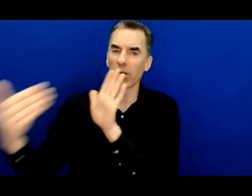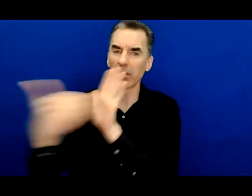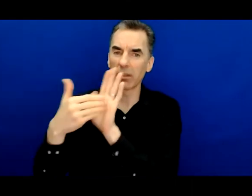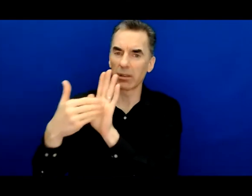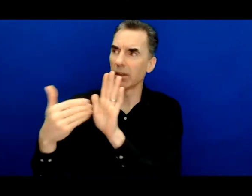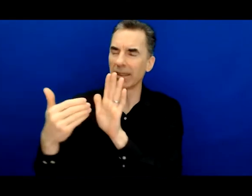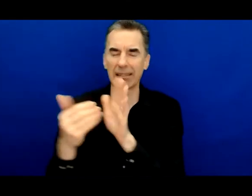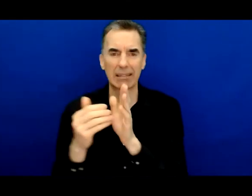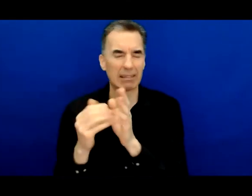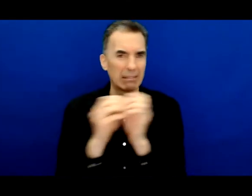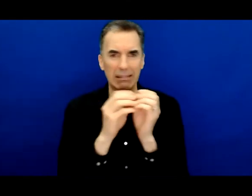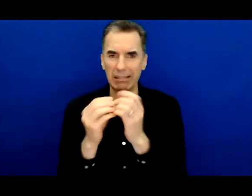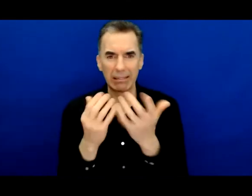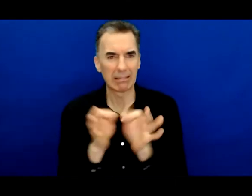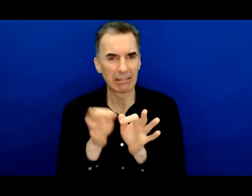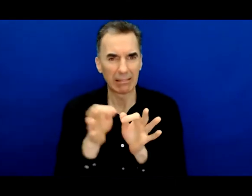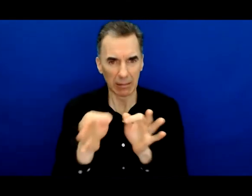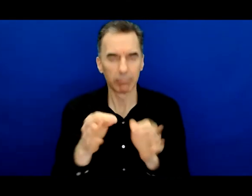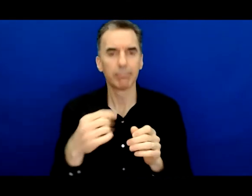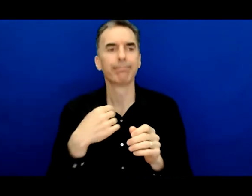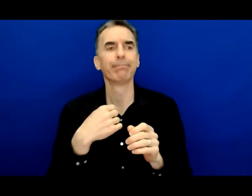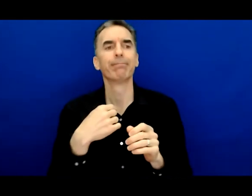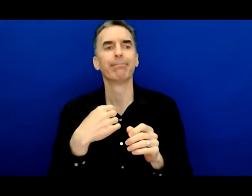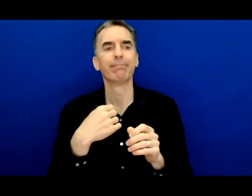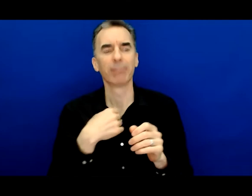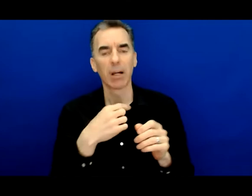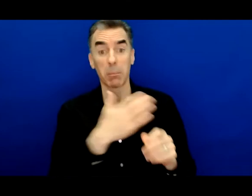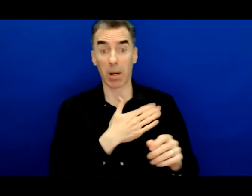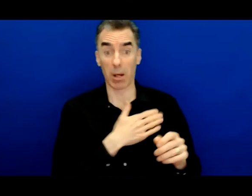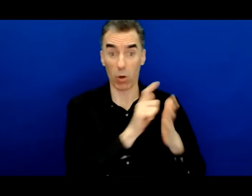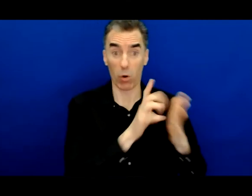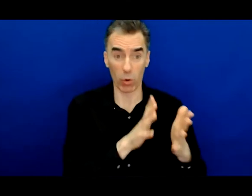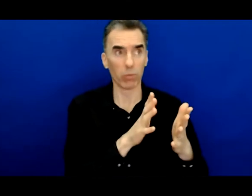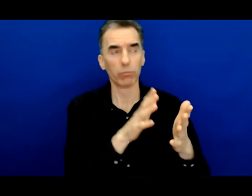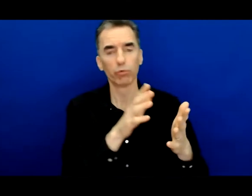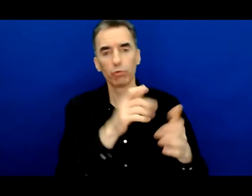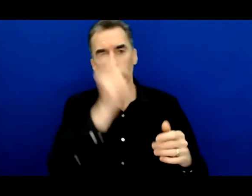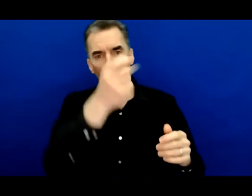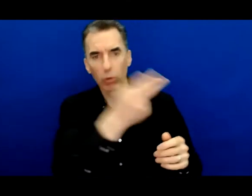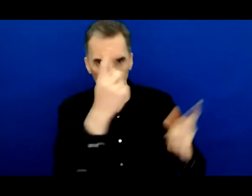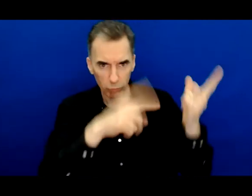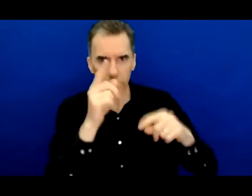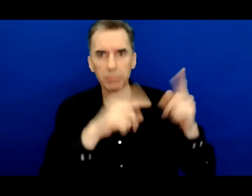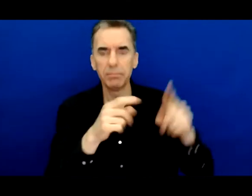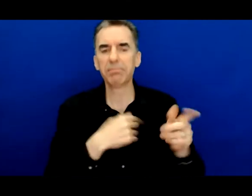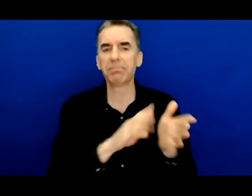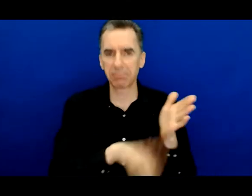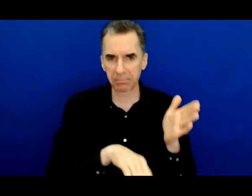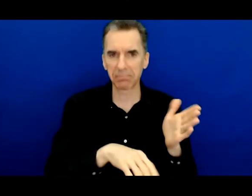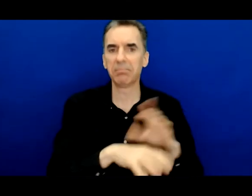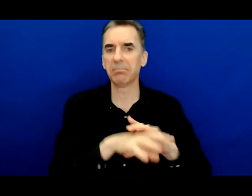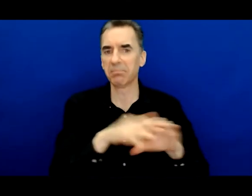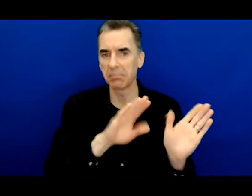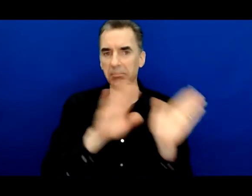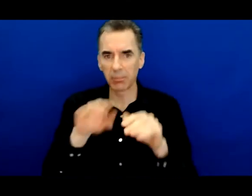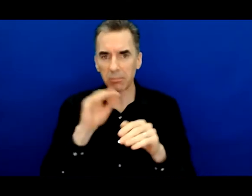sentenced to nine years. I had a year in, so I figured I'd do another two or three and then get back home to become better at what